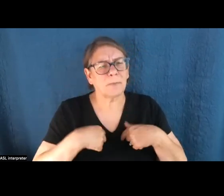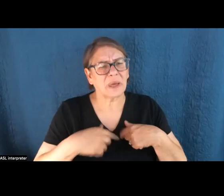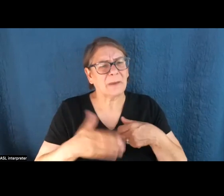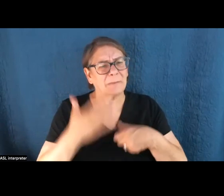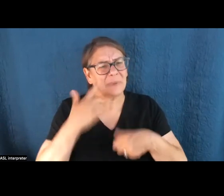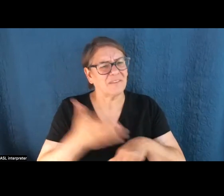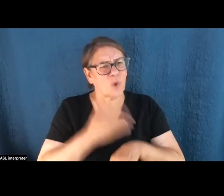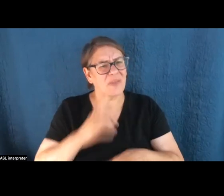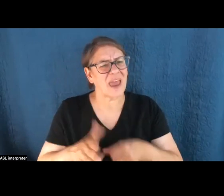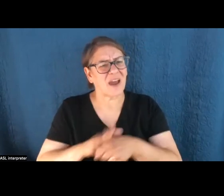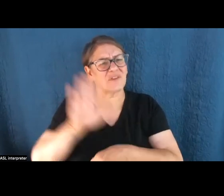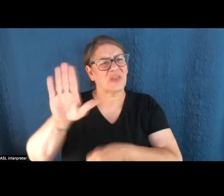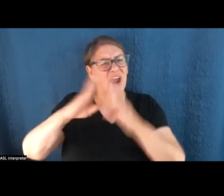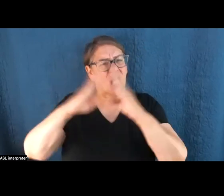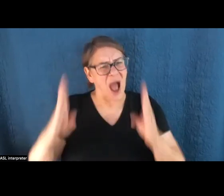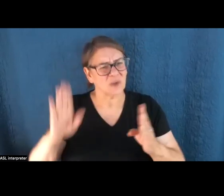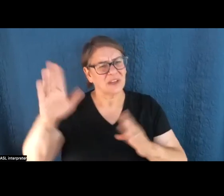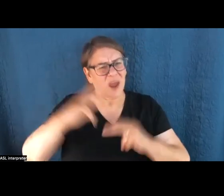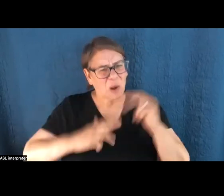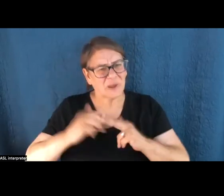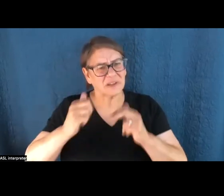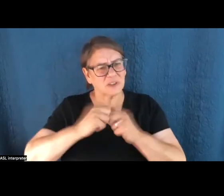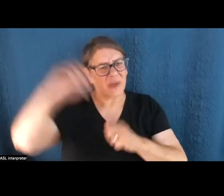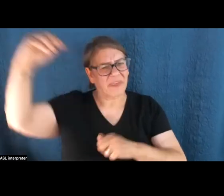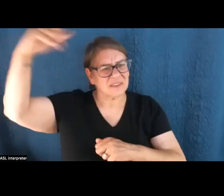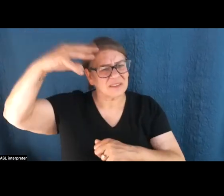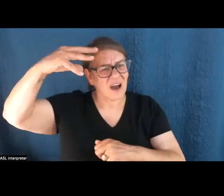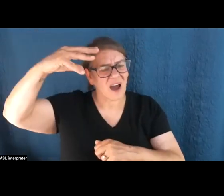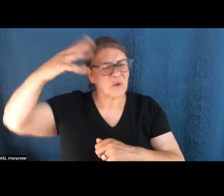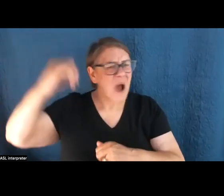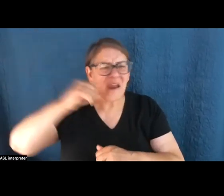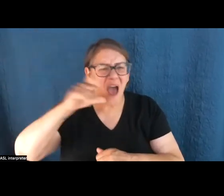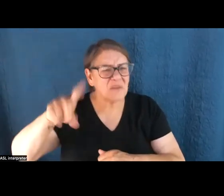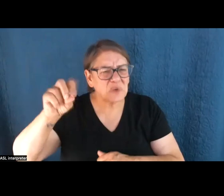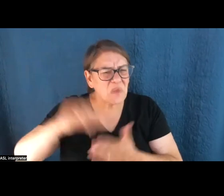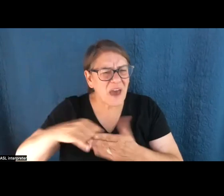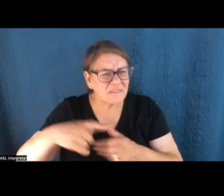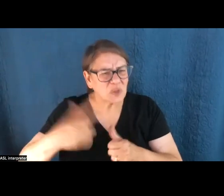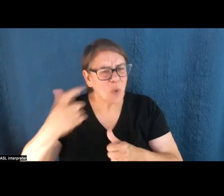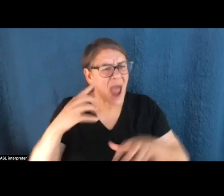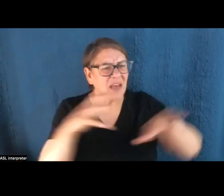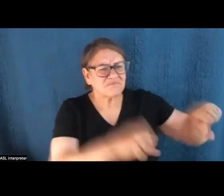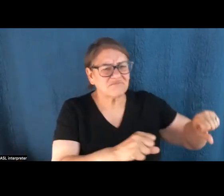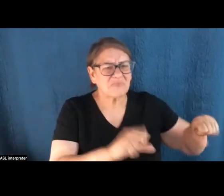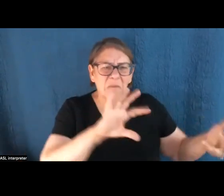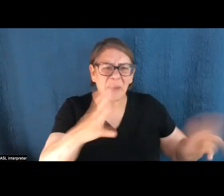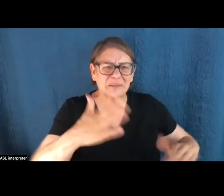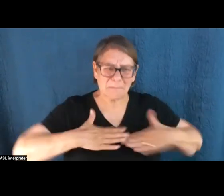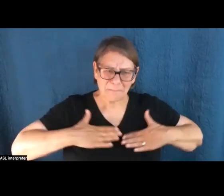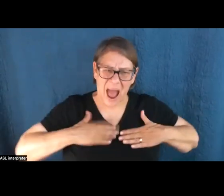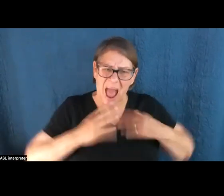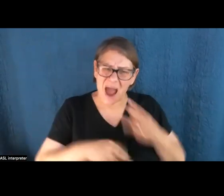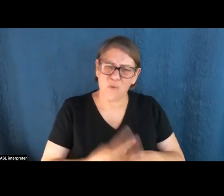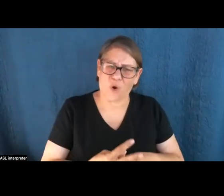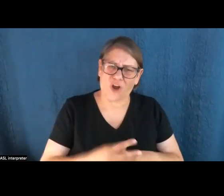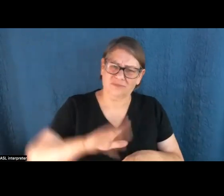houses and parking lots with solar panels? You know, why shouldn't they have to do that first? Why can they come out here and mess up my world like this